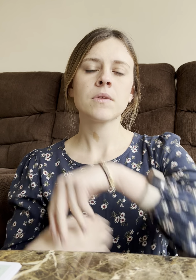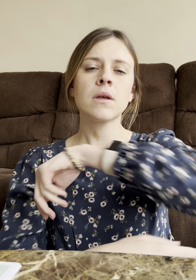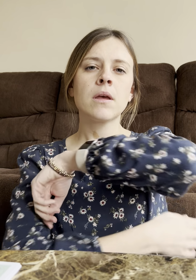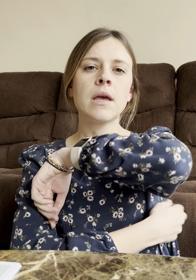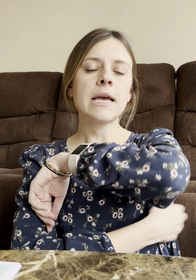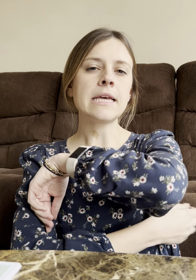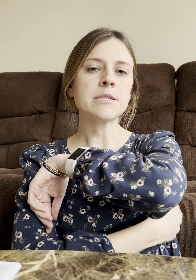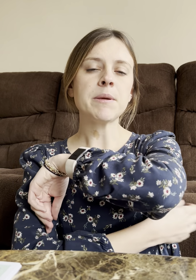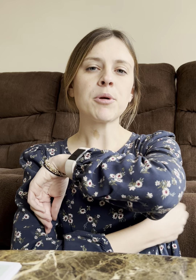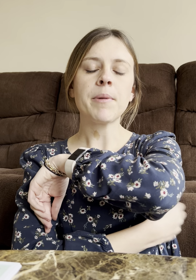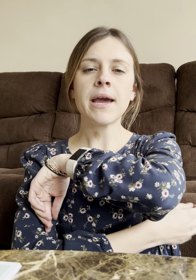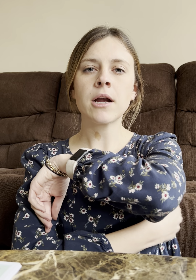It gets me prepared.